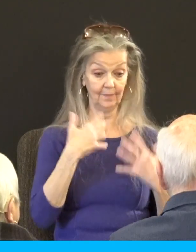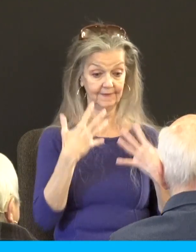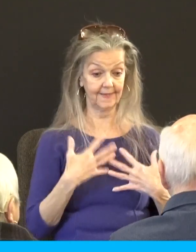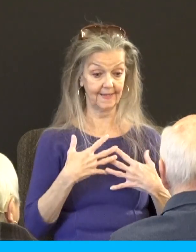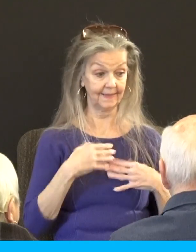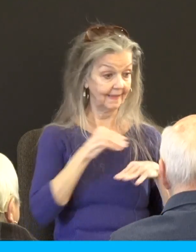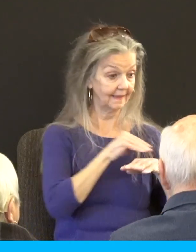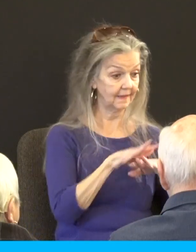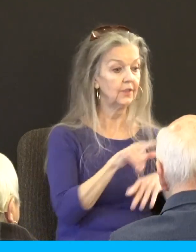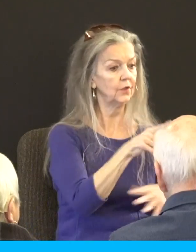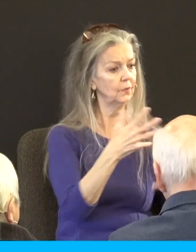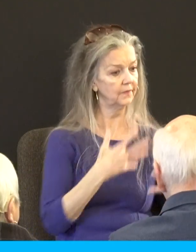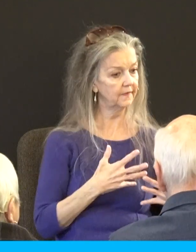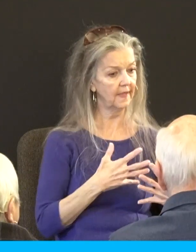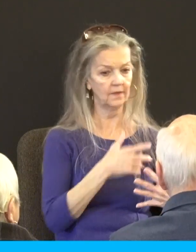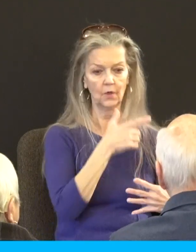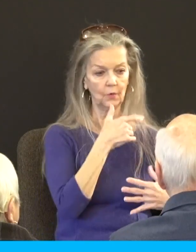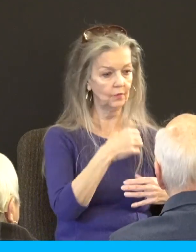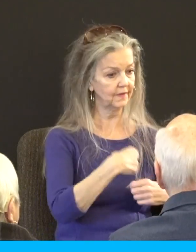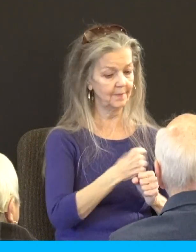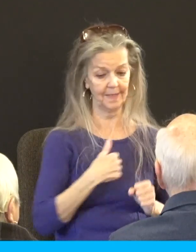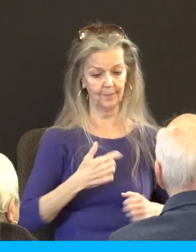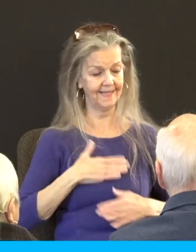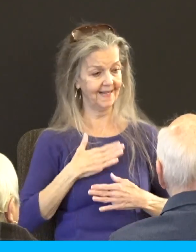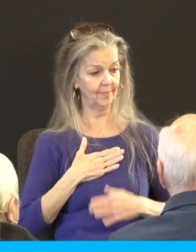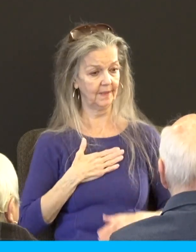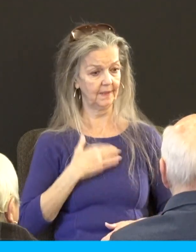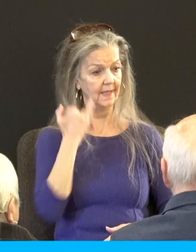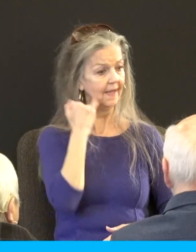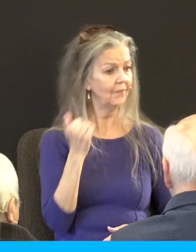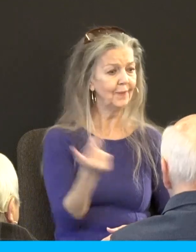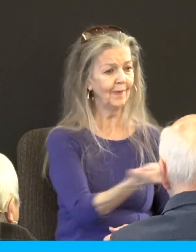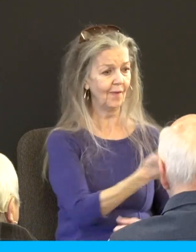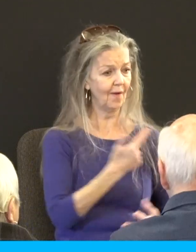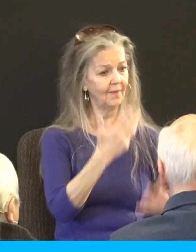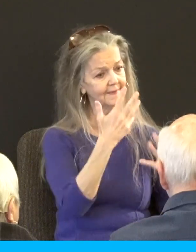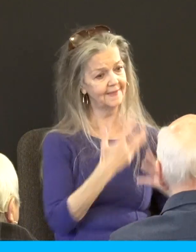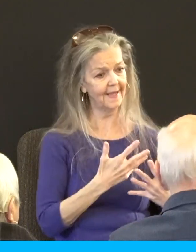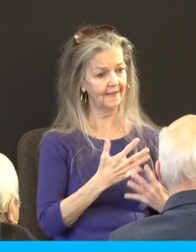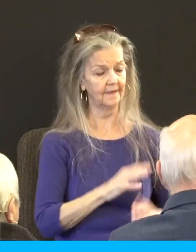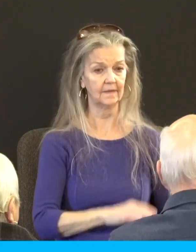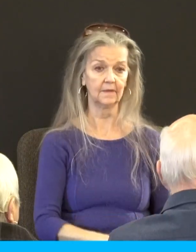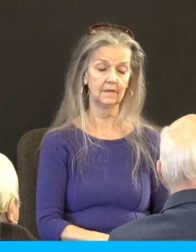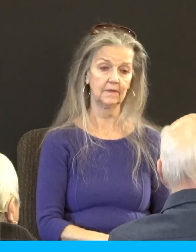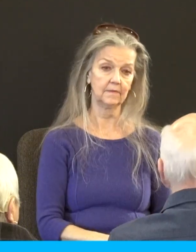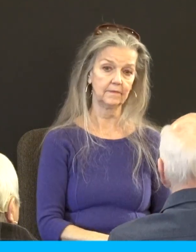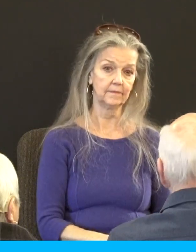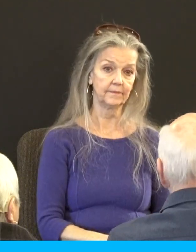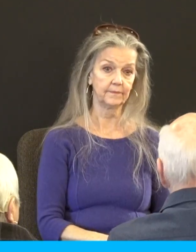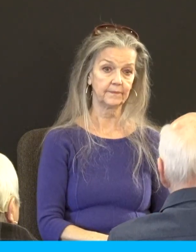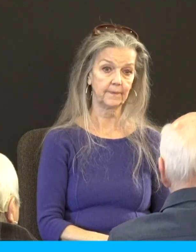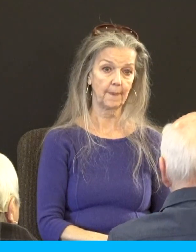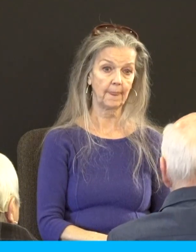who is he then that maketh me glad? But the same which is made sorry by me. Constant conflict